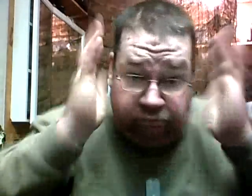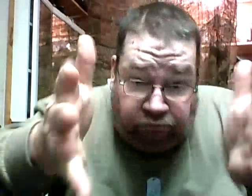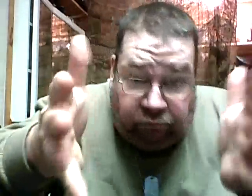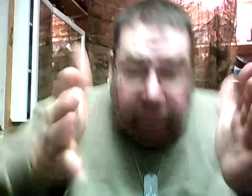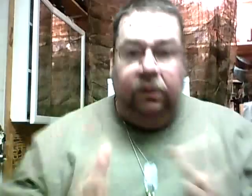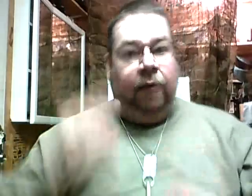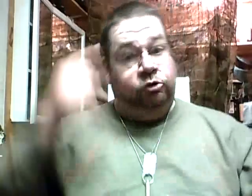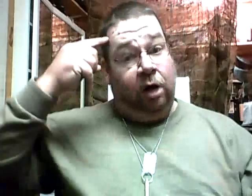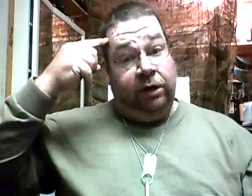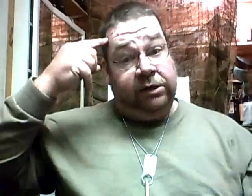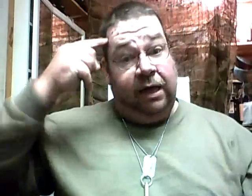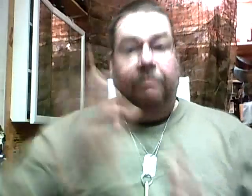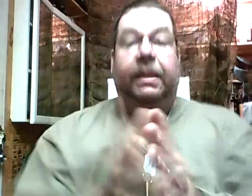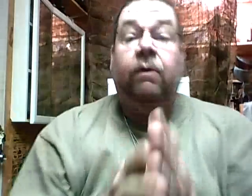was dropped when was a kid. But anyway,